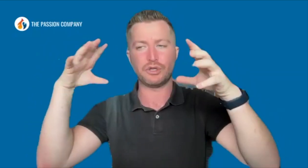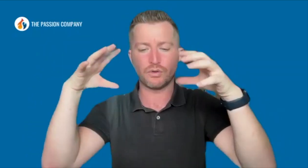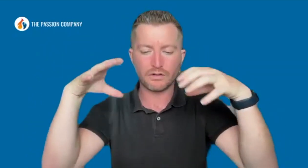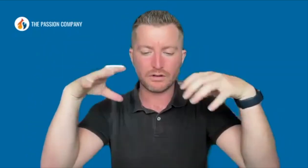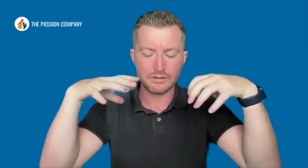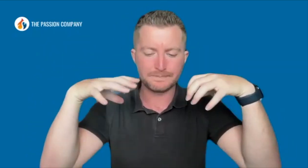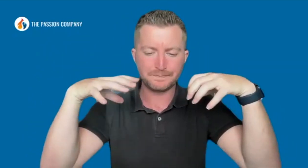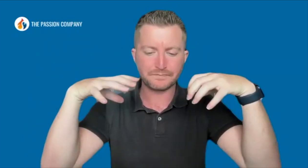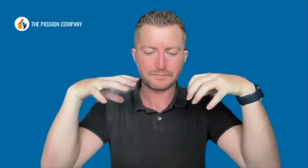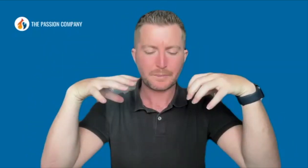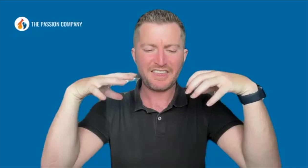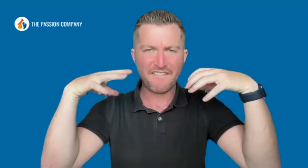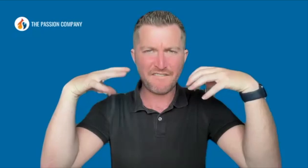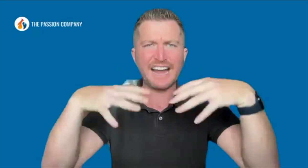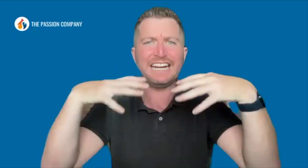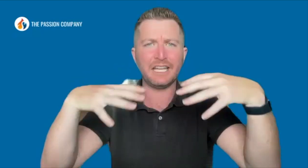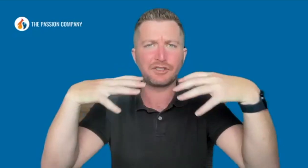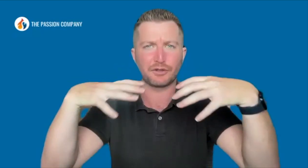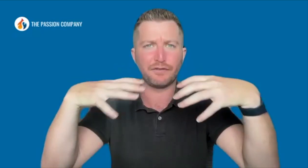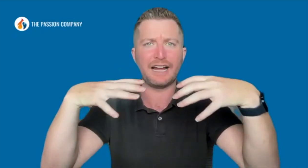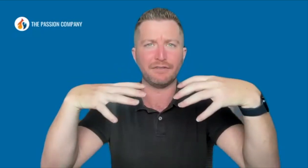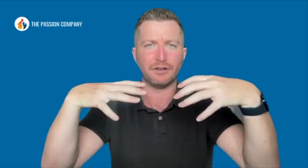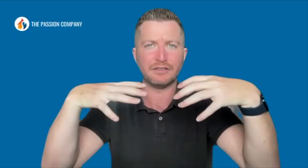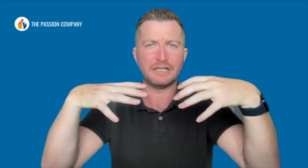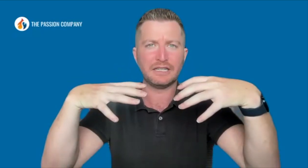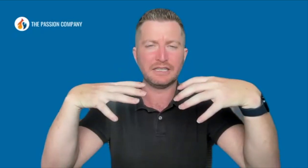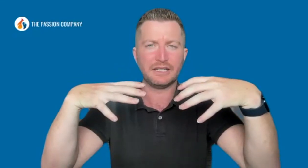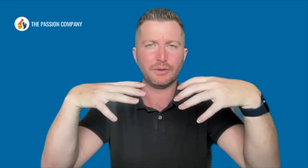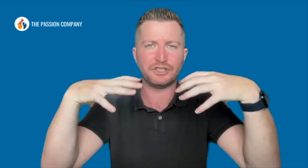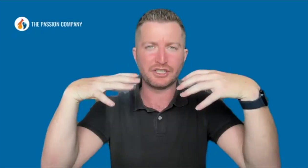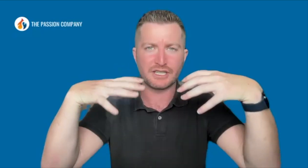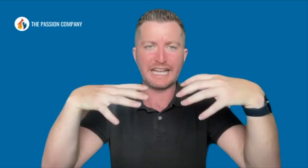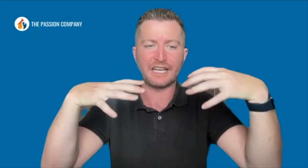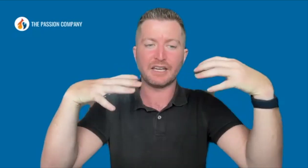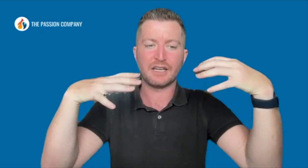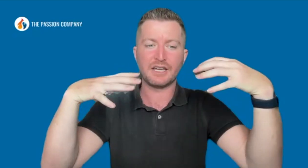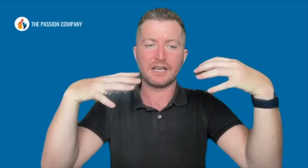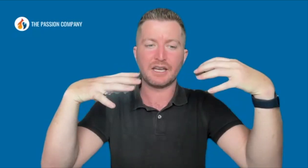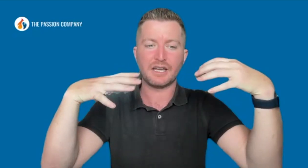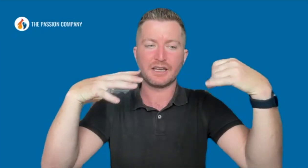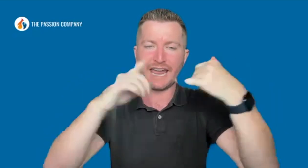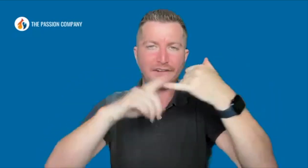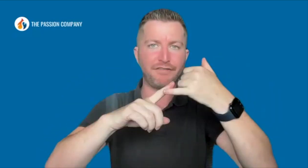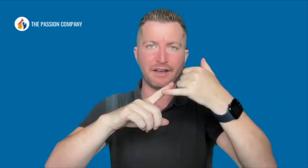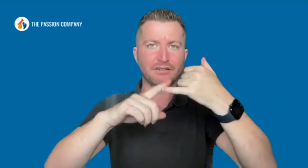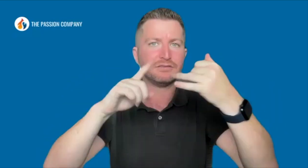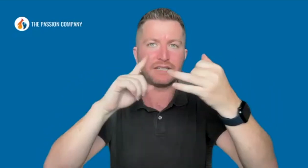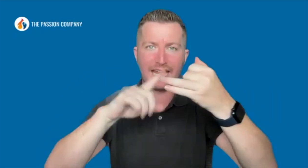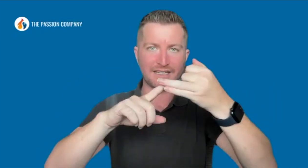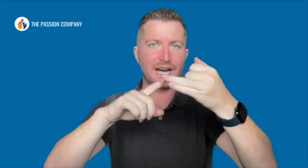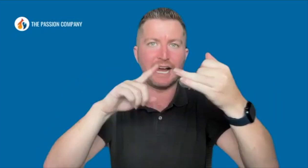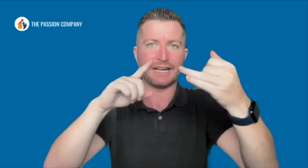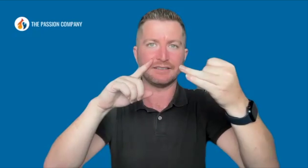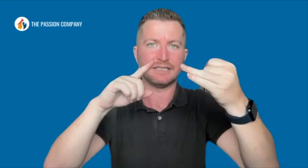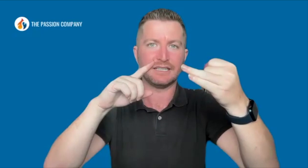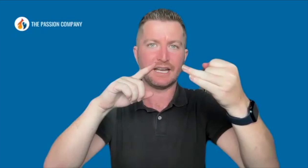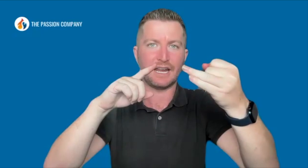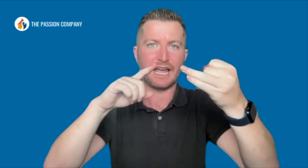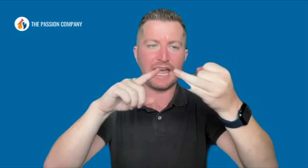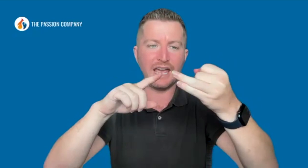you're fighting survival, which is like, can't fail, can't die. And